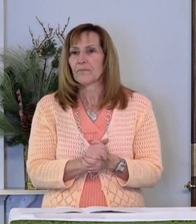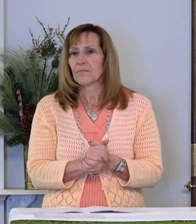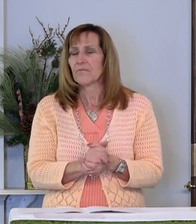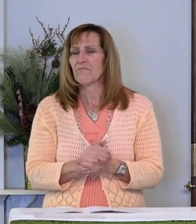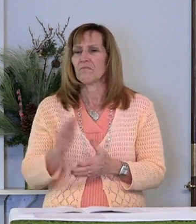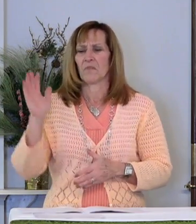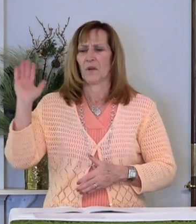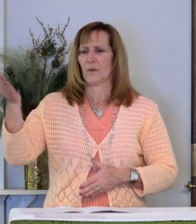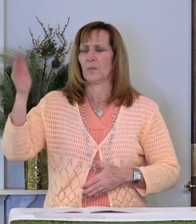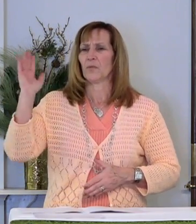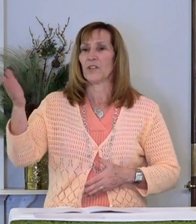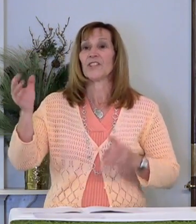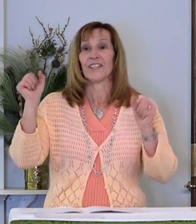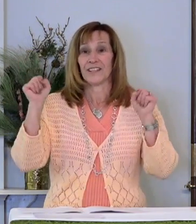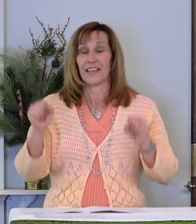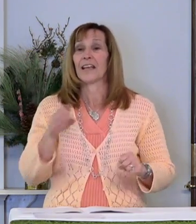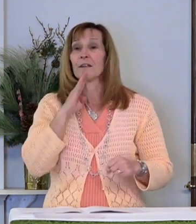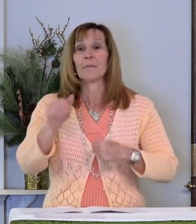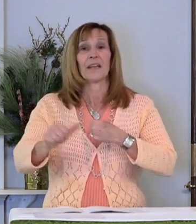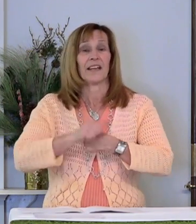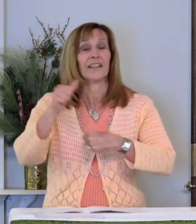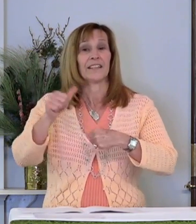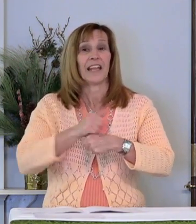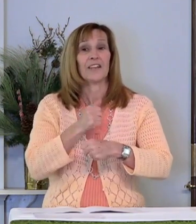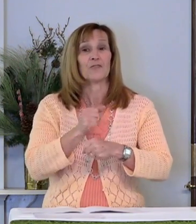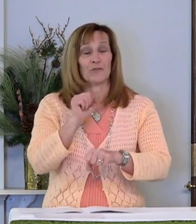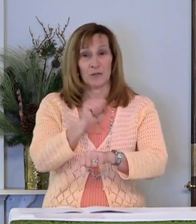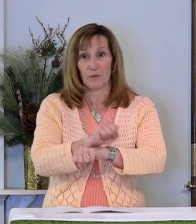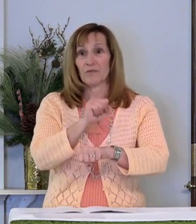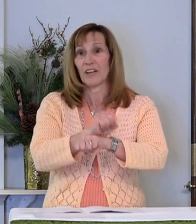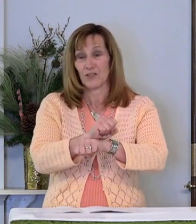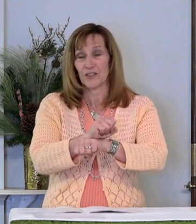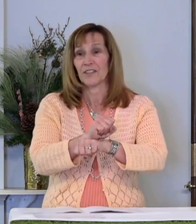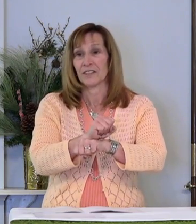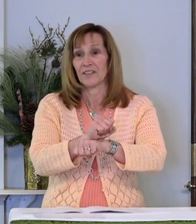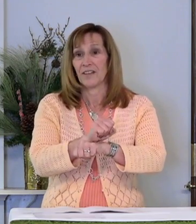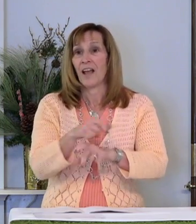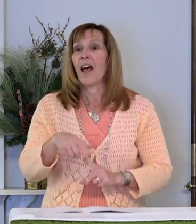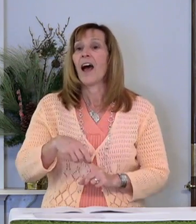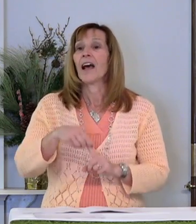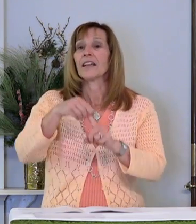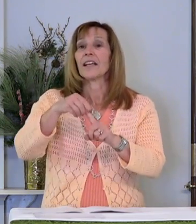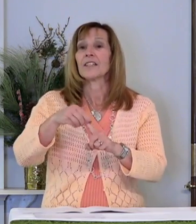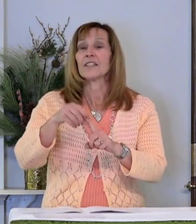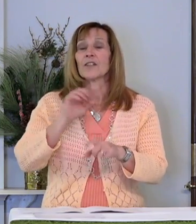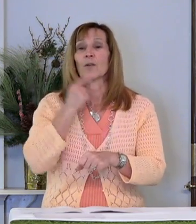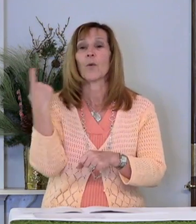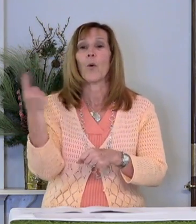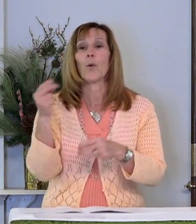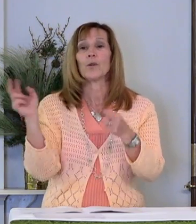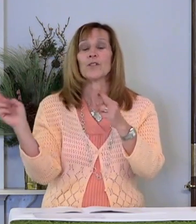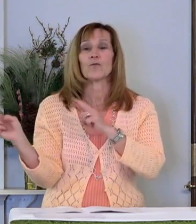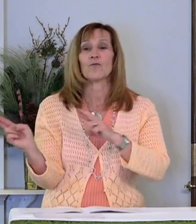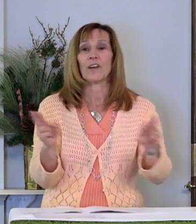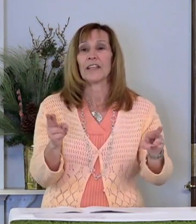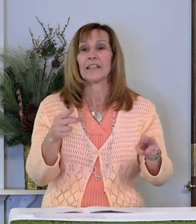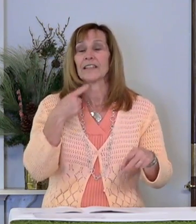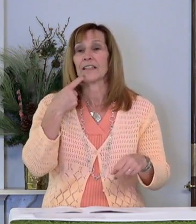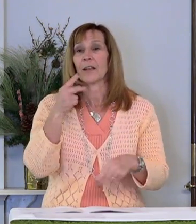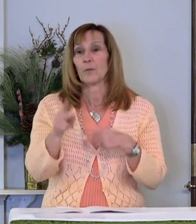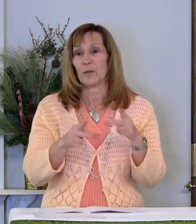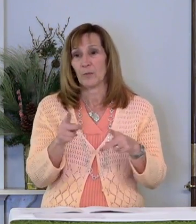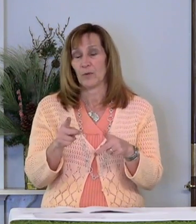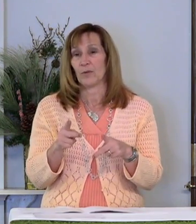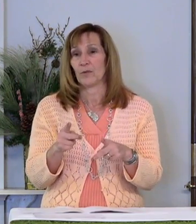Preaching can be a dangerous profession unless you're always ready to tell people